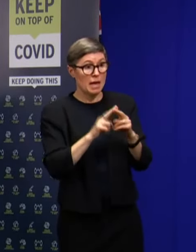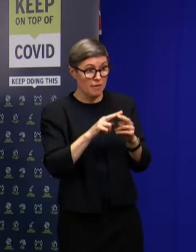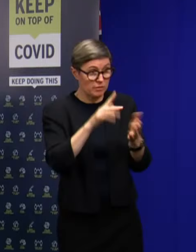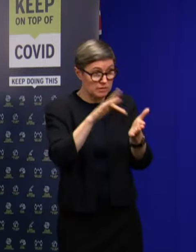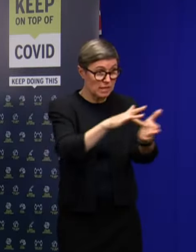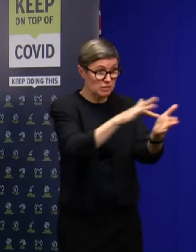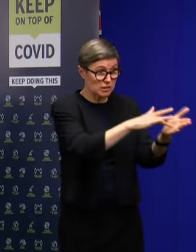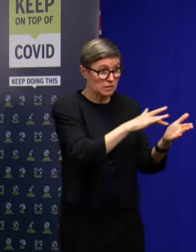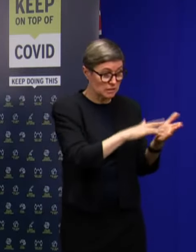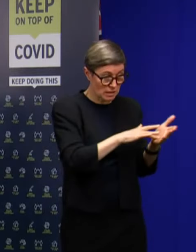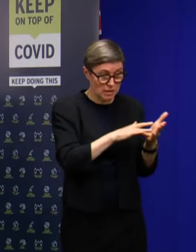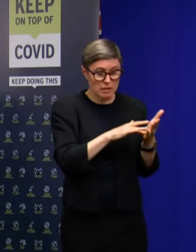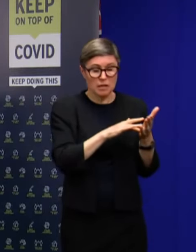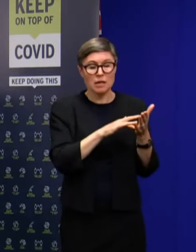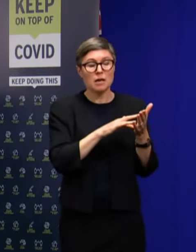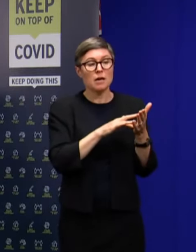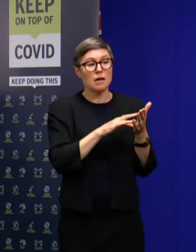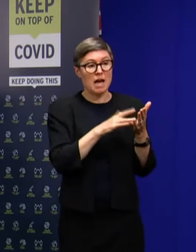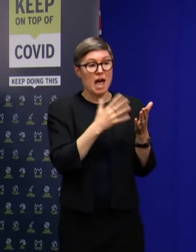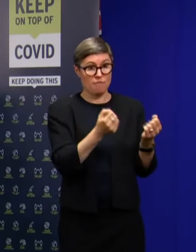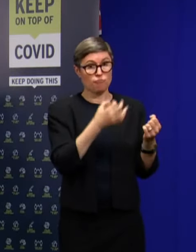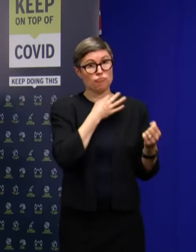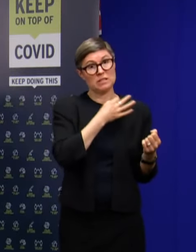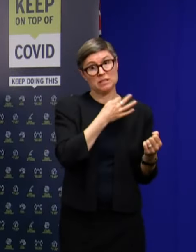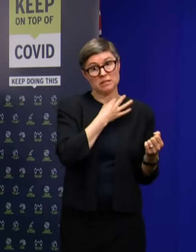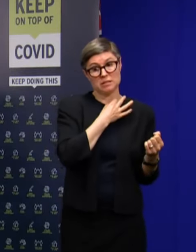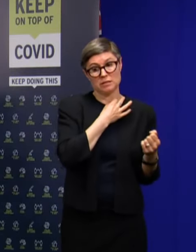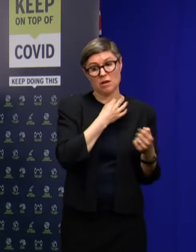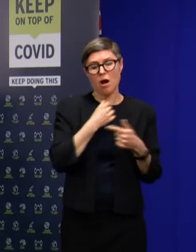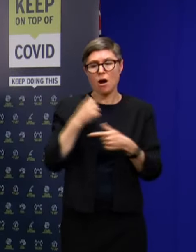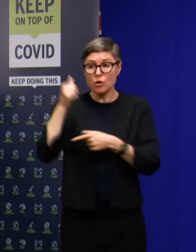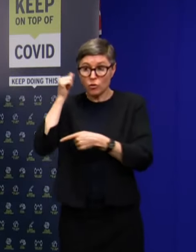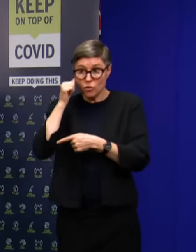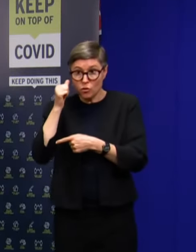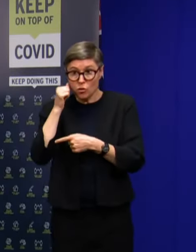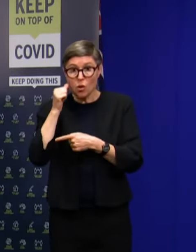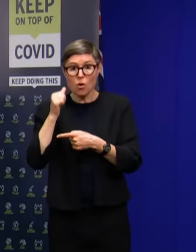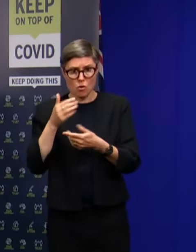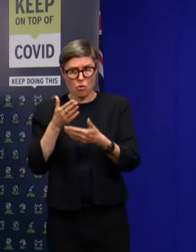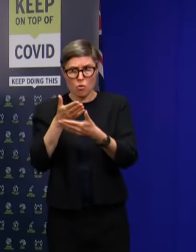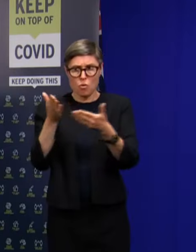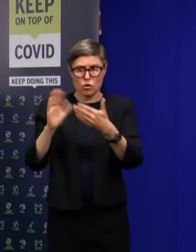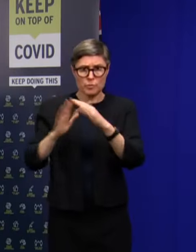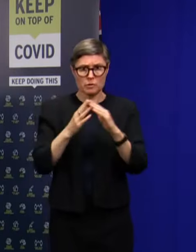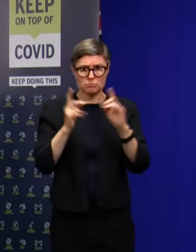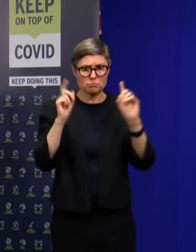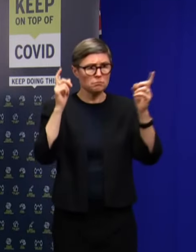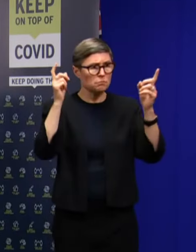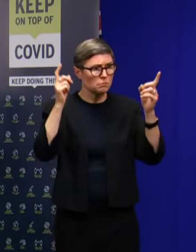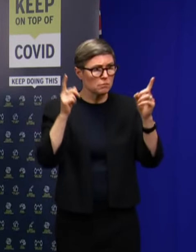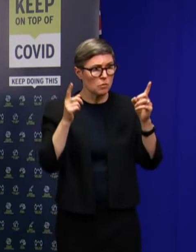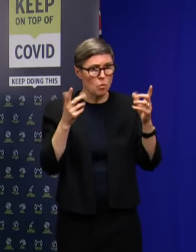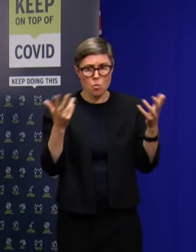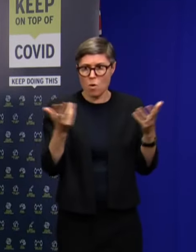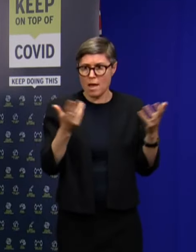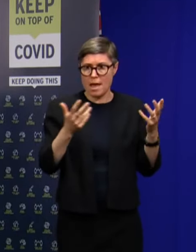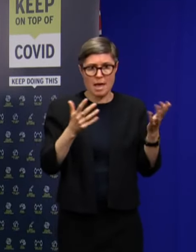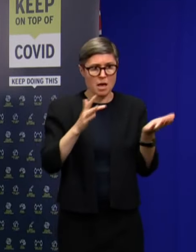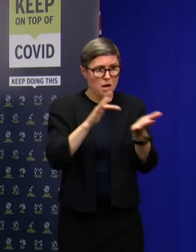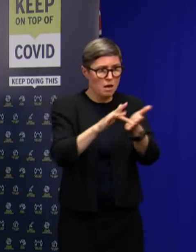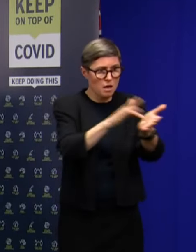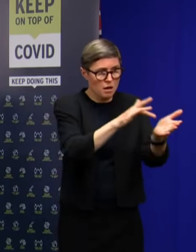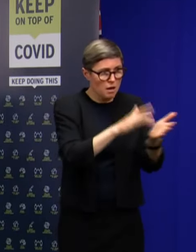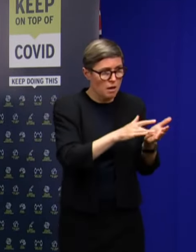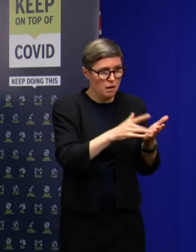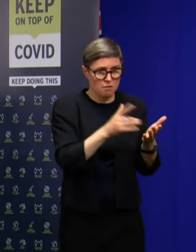And I know that there will be... I know there will be wider concern in the Tasmanian community about the potential for exposure.